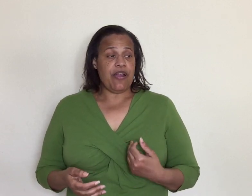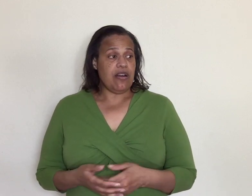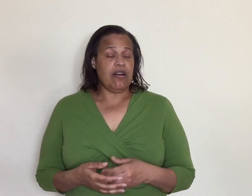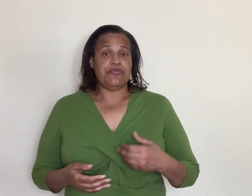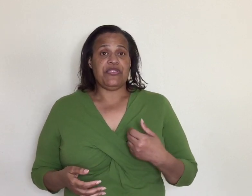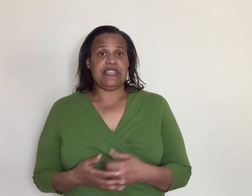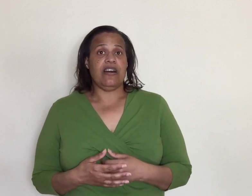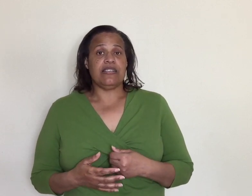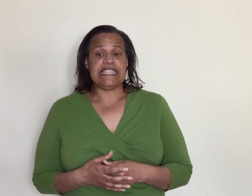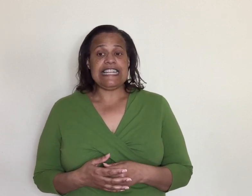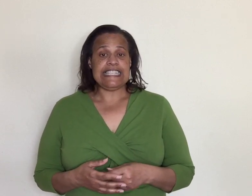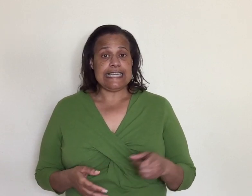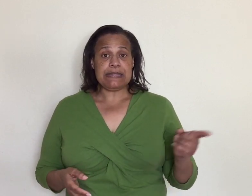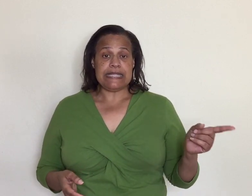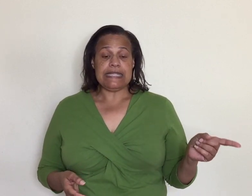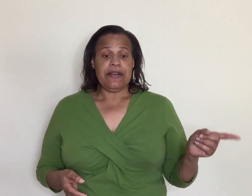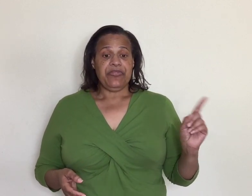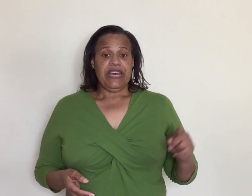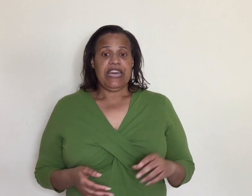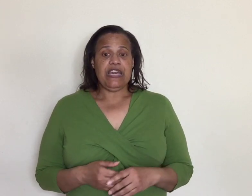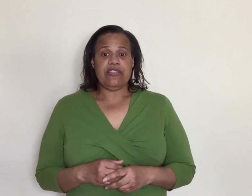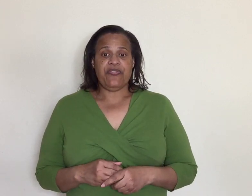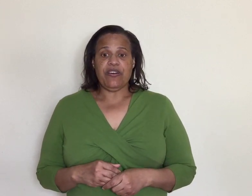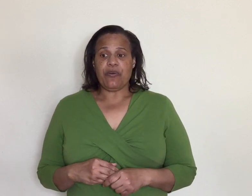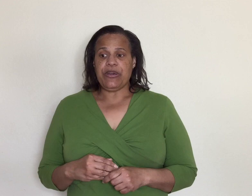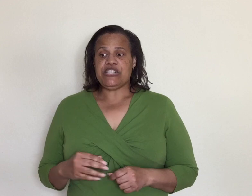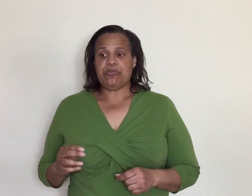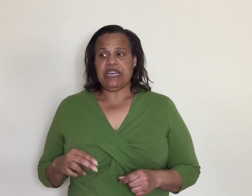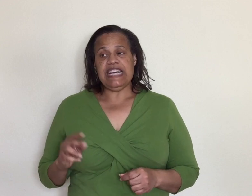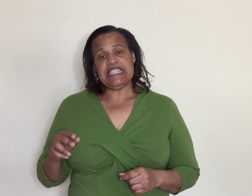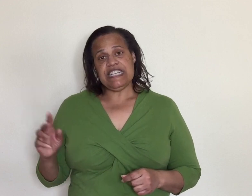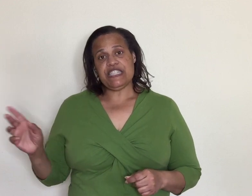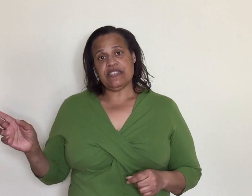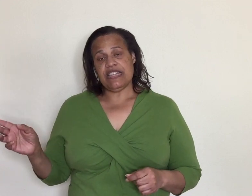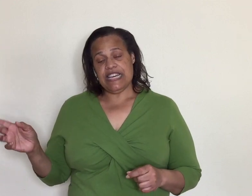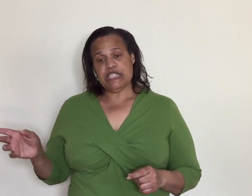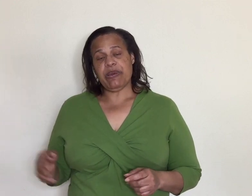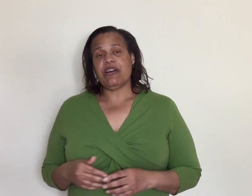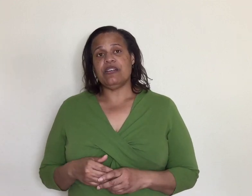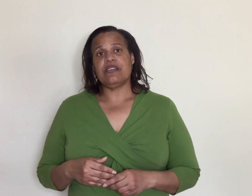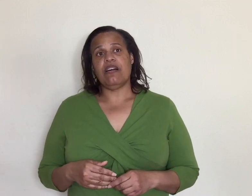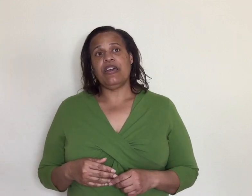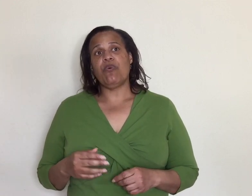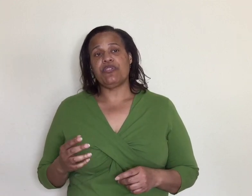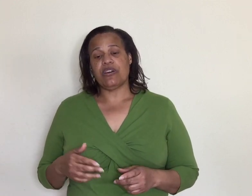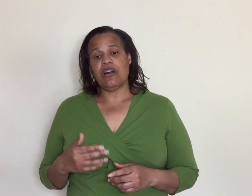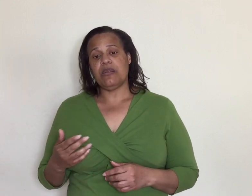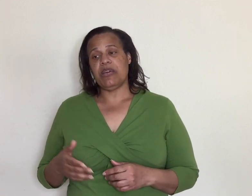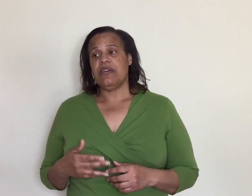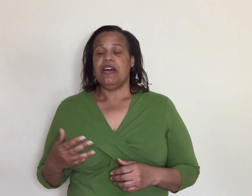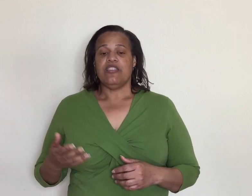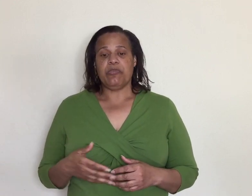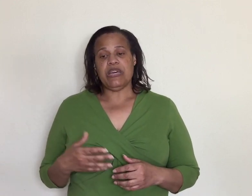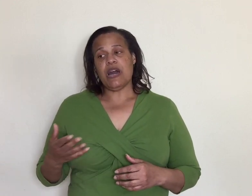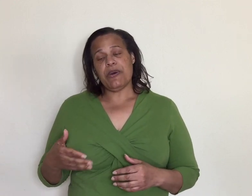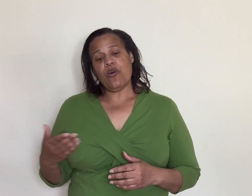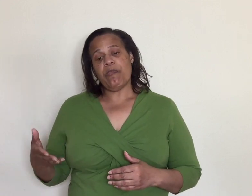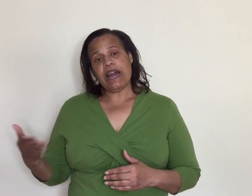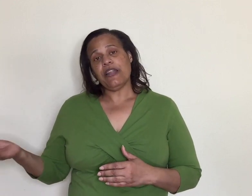mayor uh sandy stimpson he feel that we should be easing into things because uh he wants the economy to be coming on back